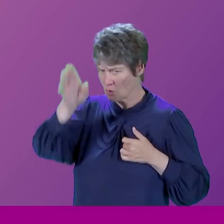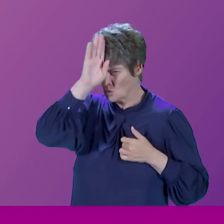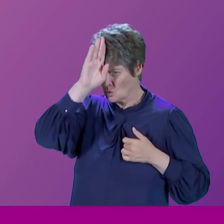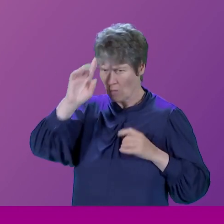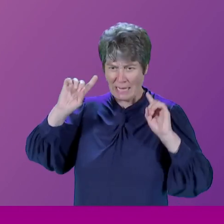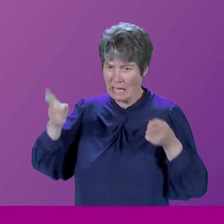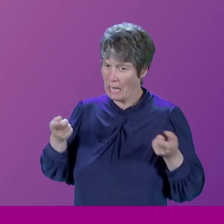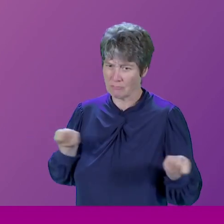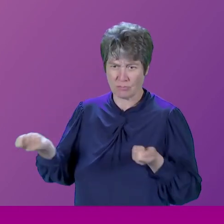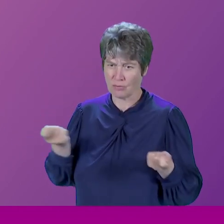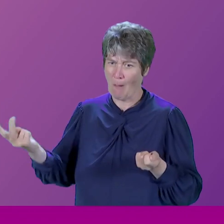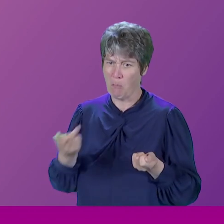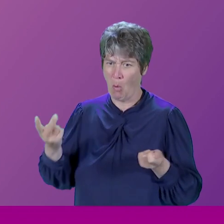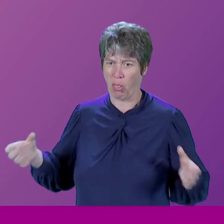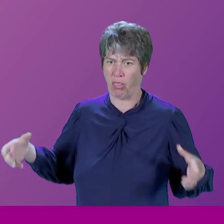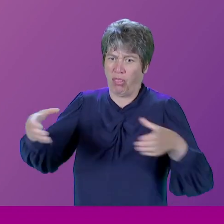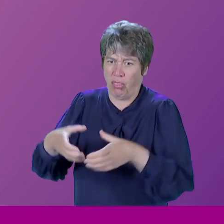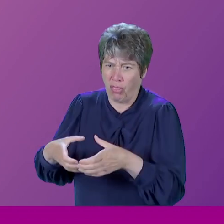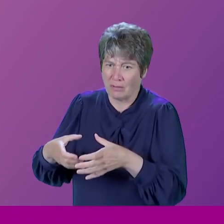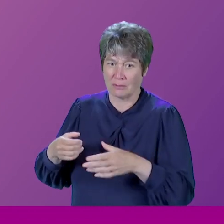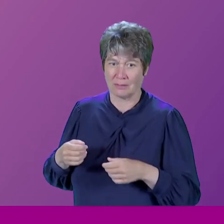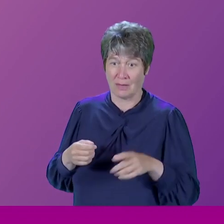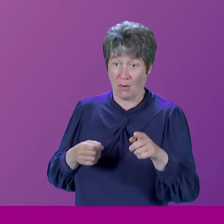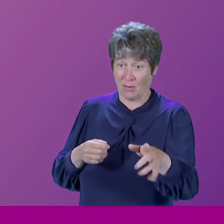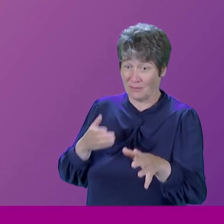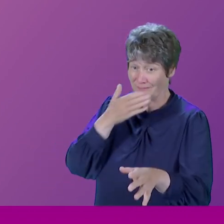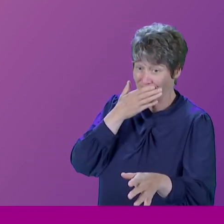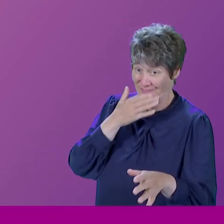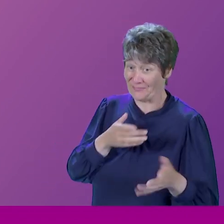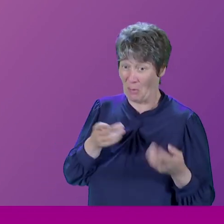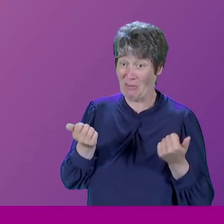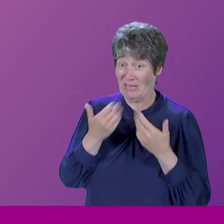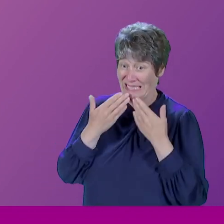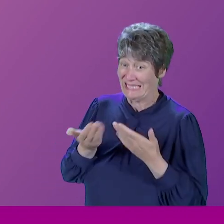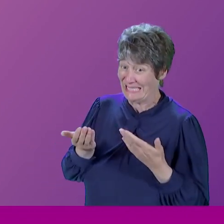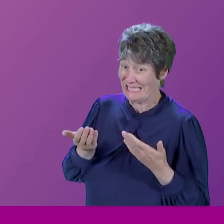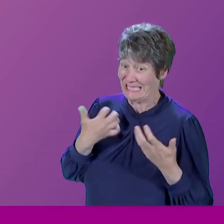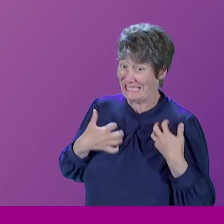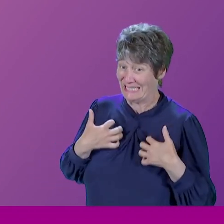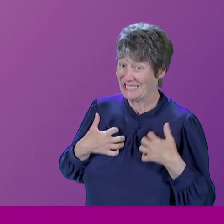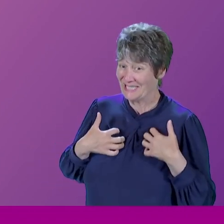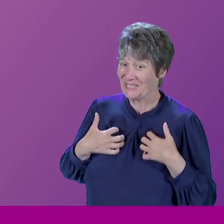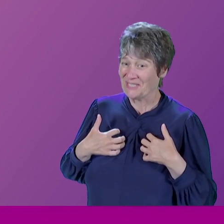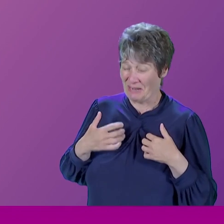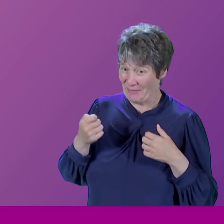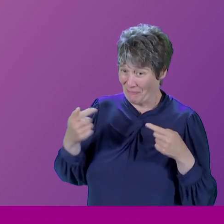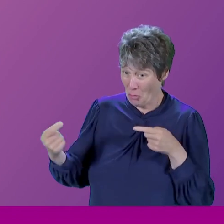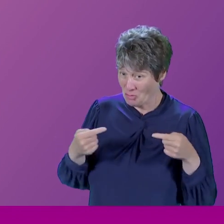Okay, well that's a very non-controversial couple of subjects that we introduced there. The lady here, yes.